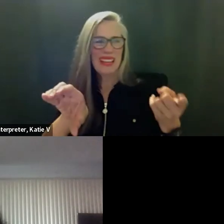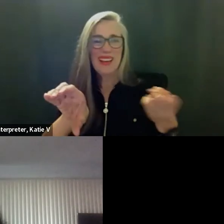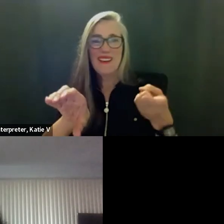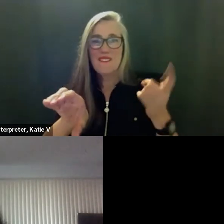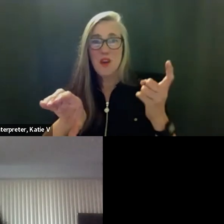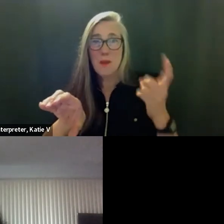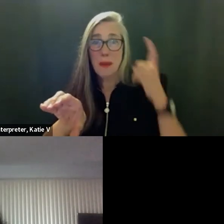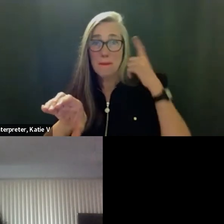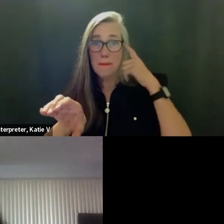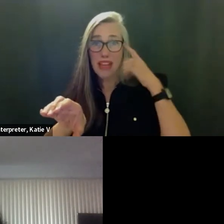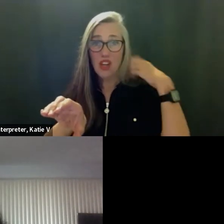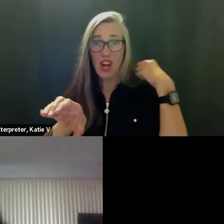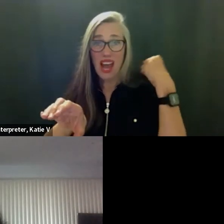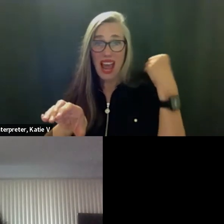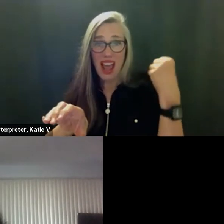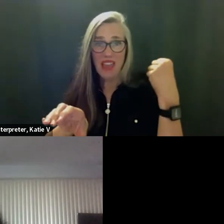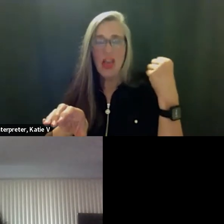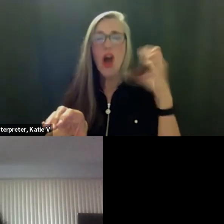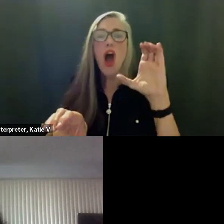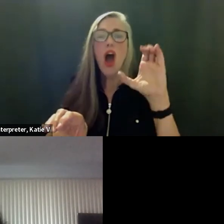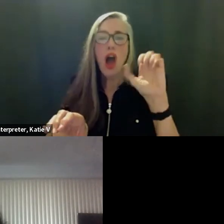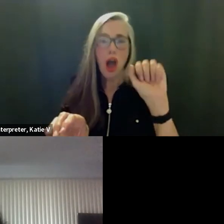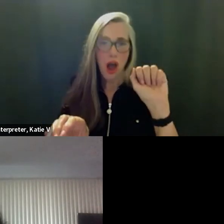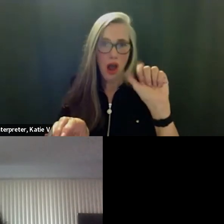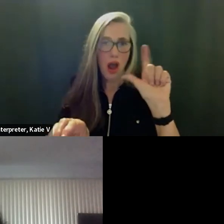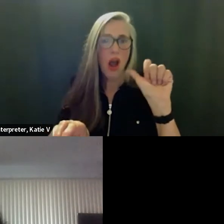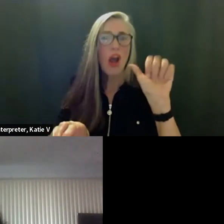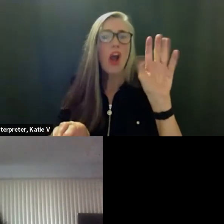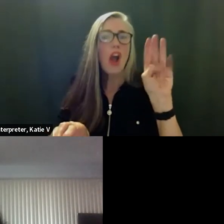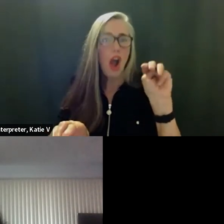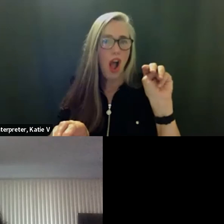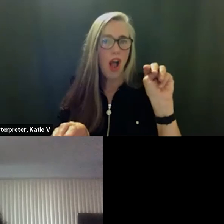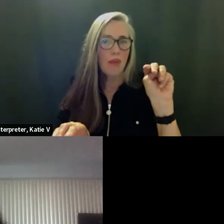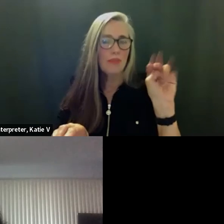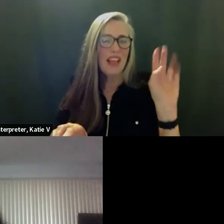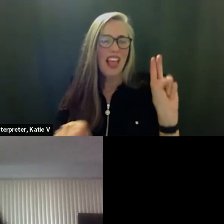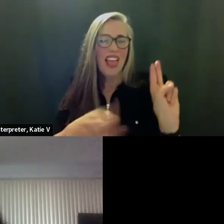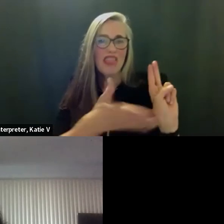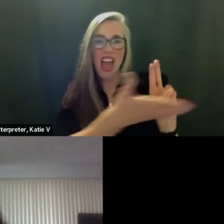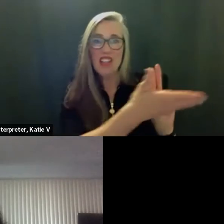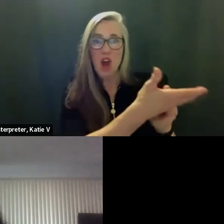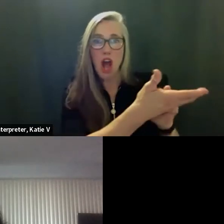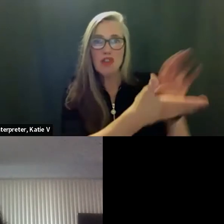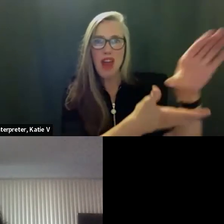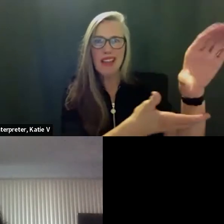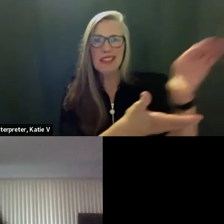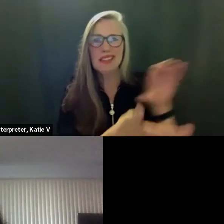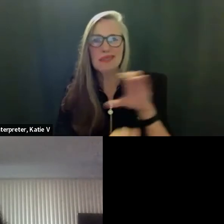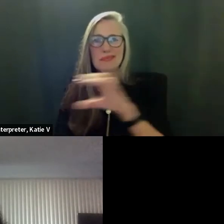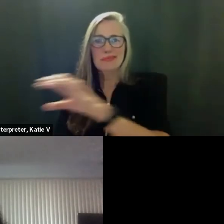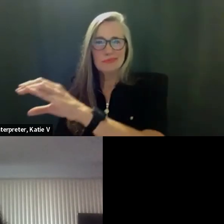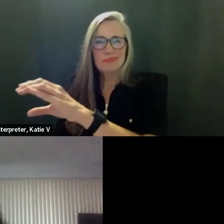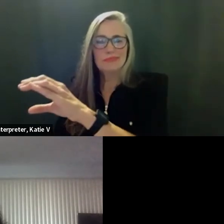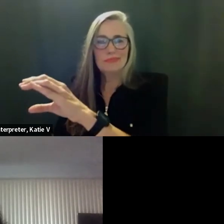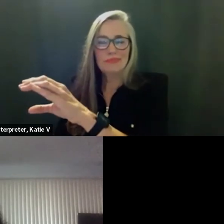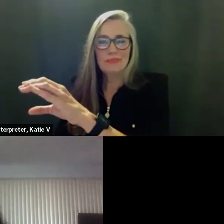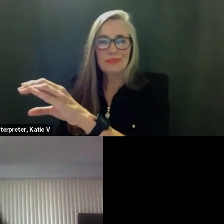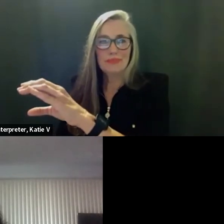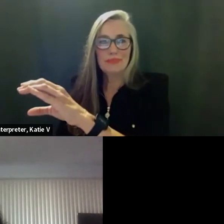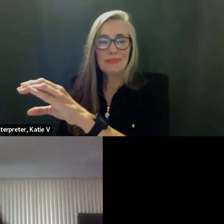it was the mental health contract or it the com contract and what we did was we just replaced that funding with um